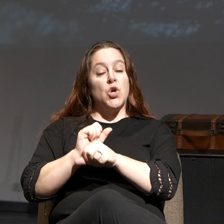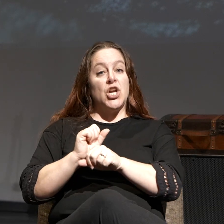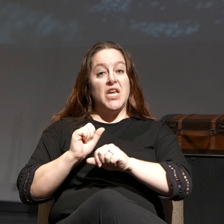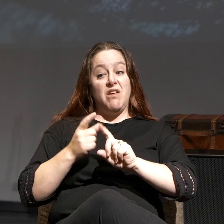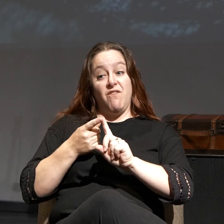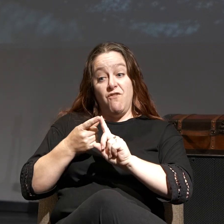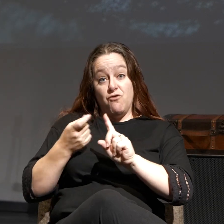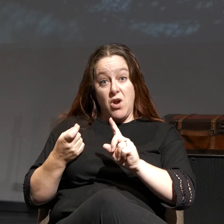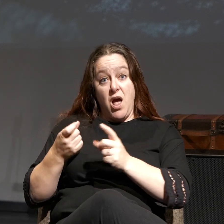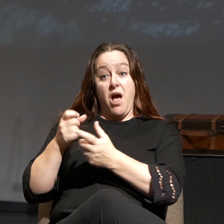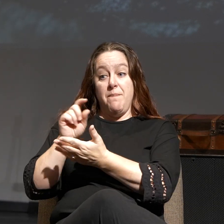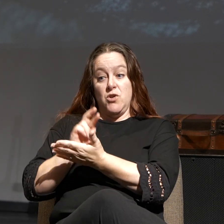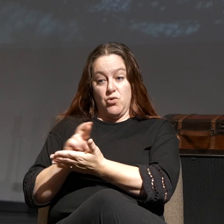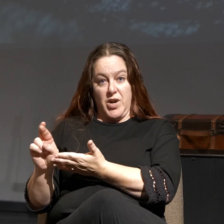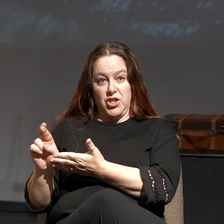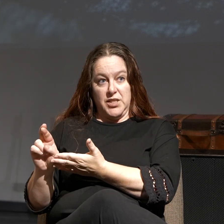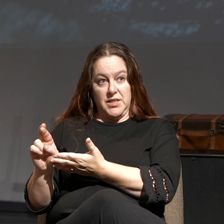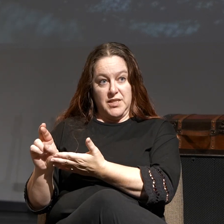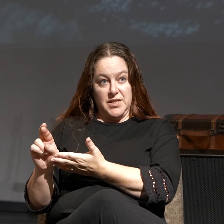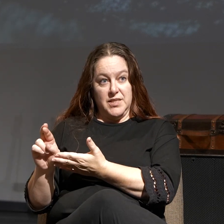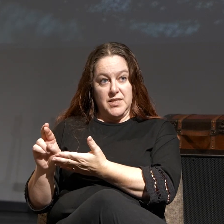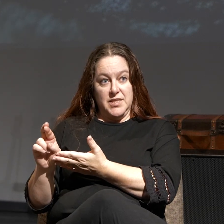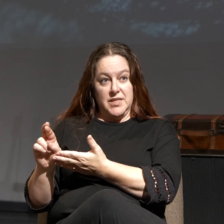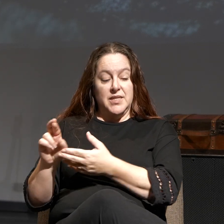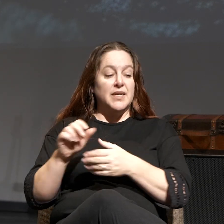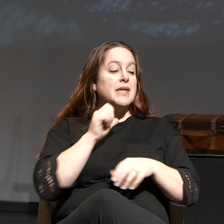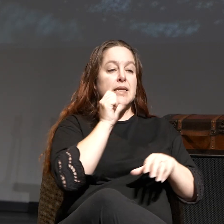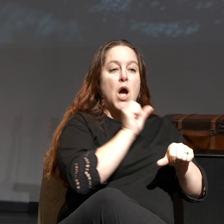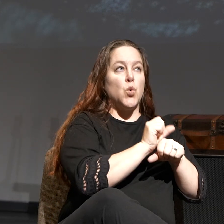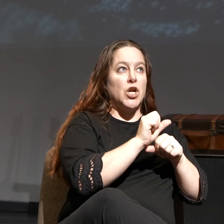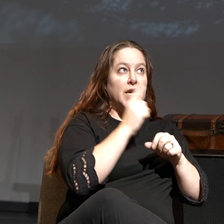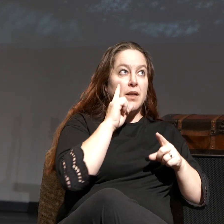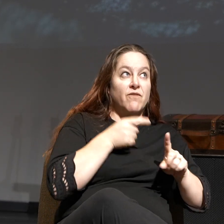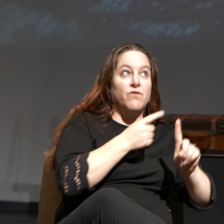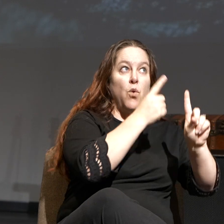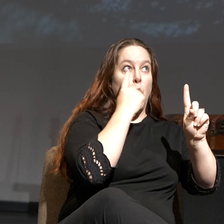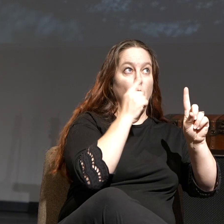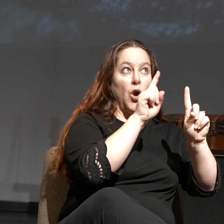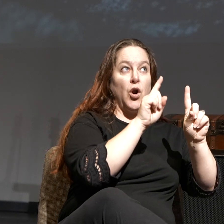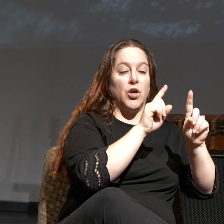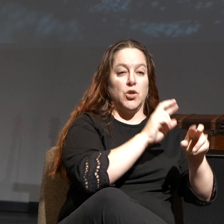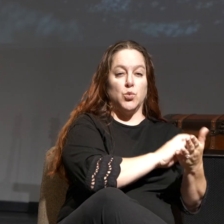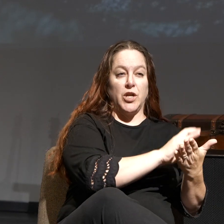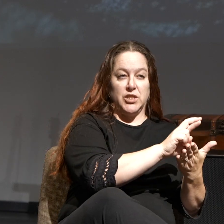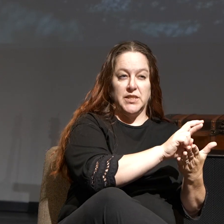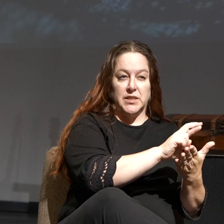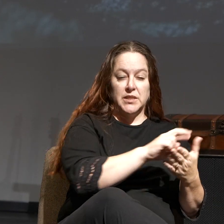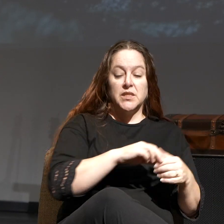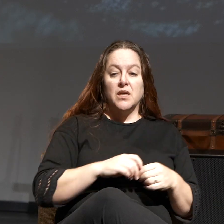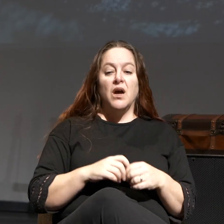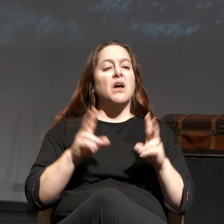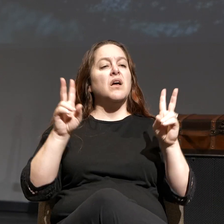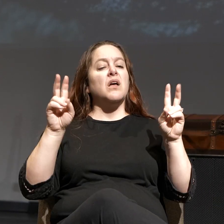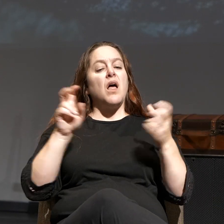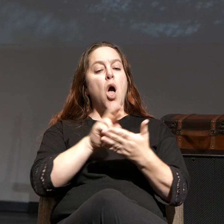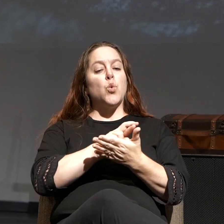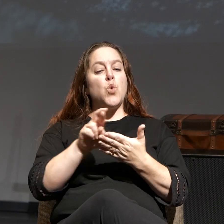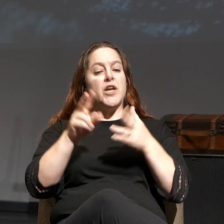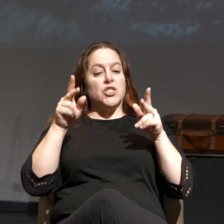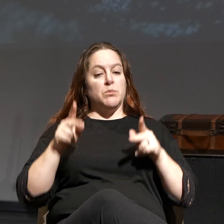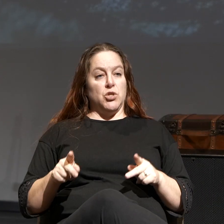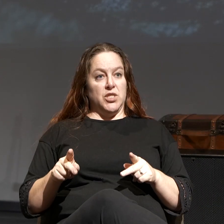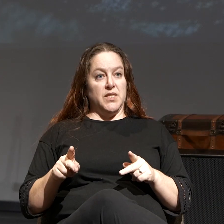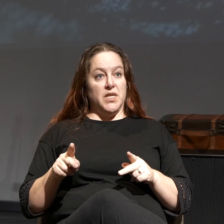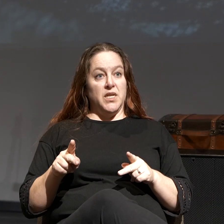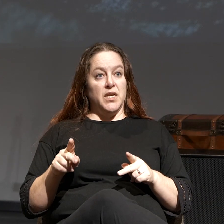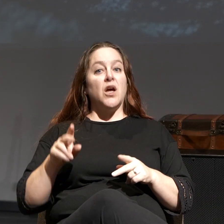rather than for your righteousness. So when we talk about a righteous person, you're working from